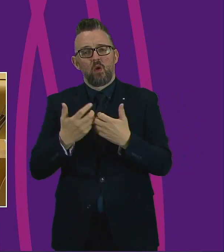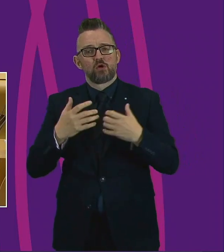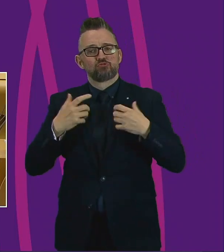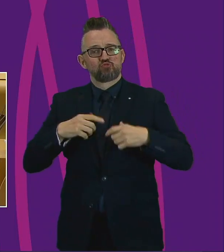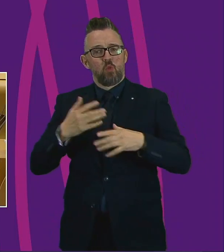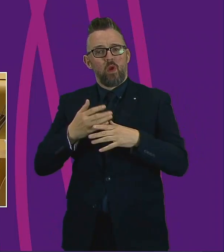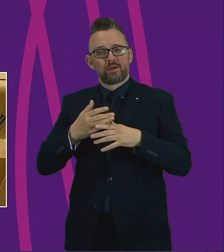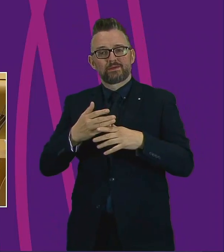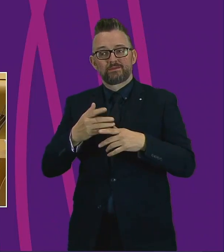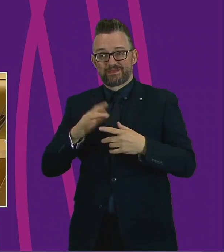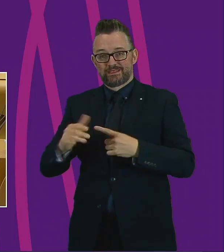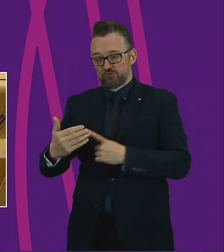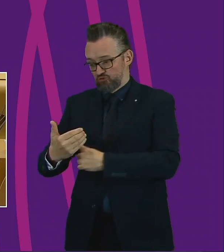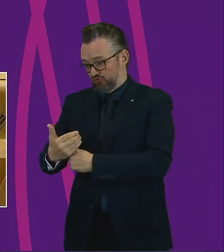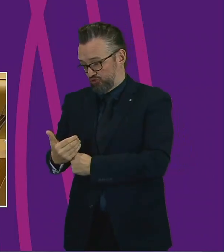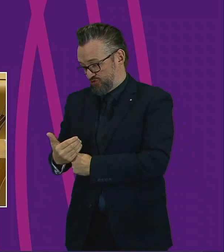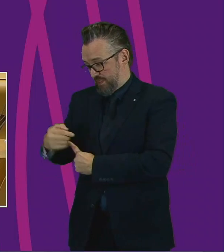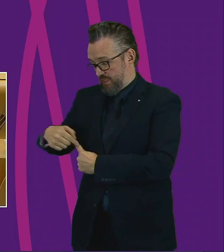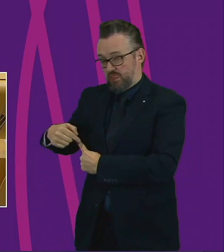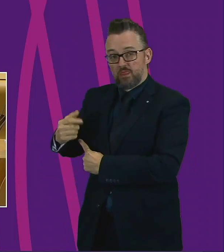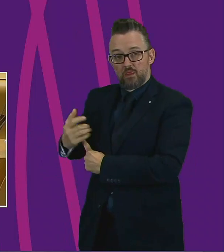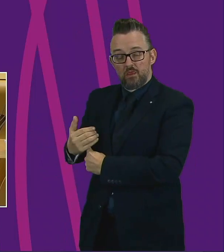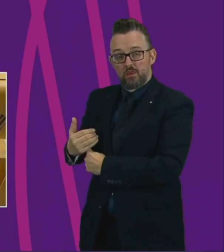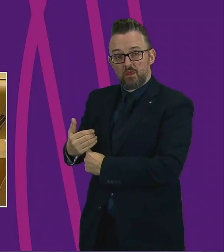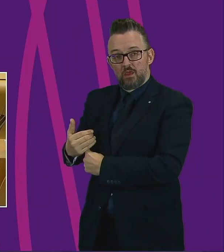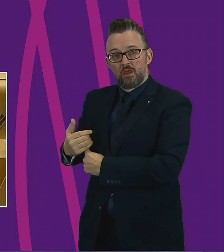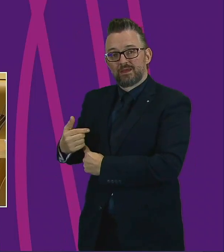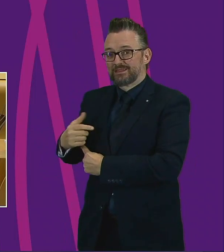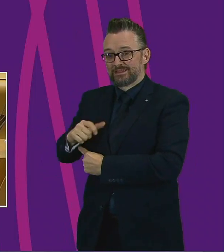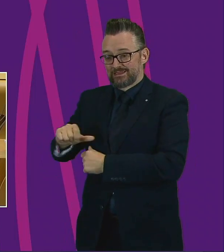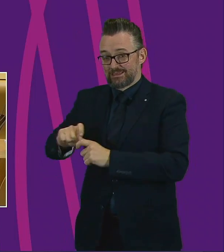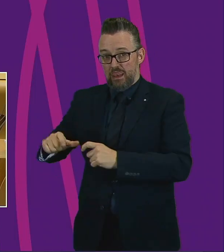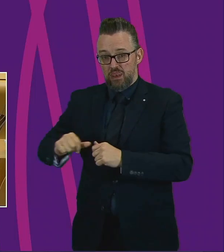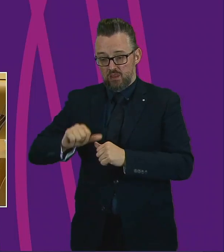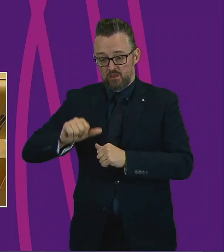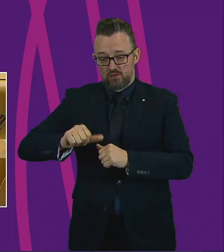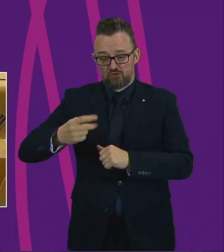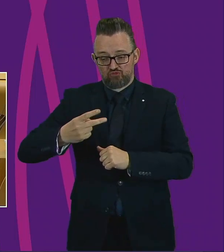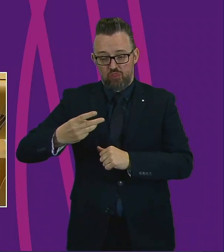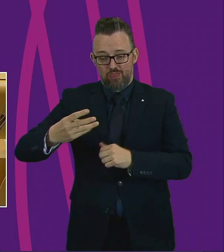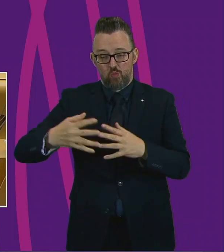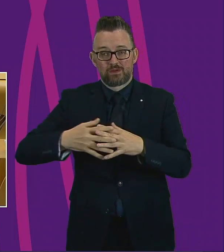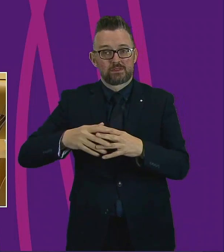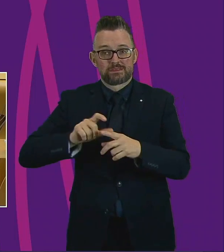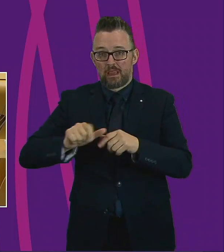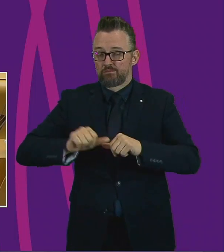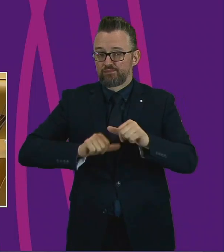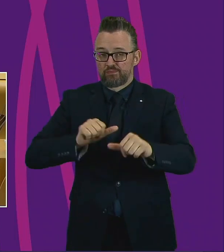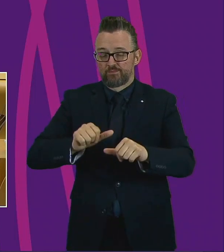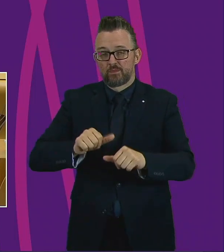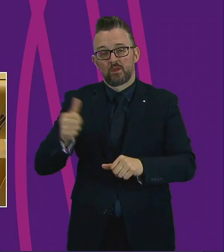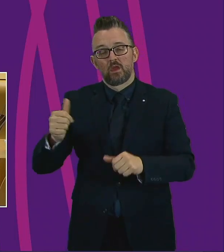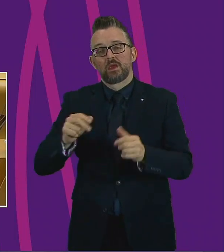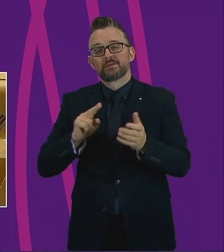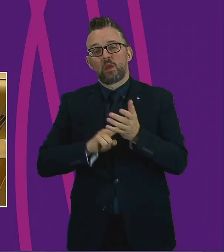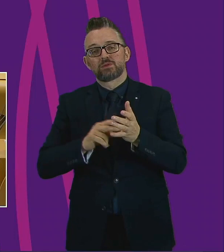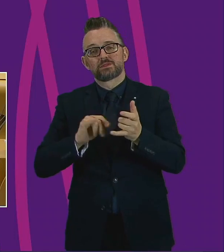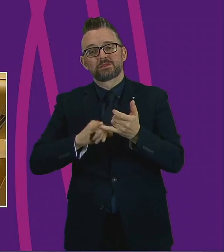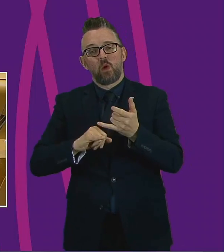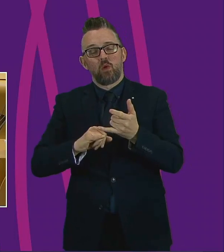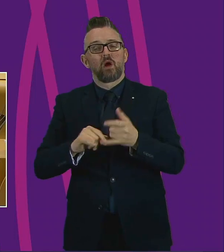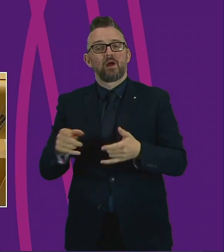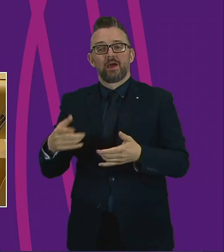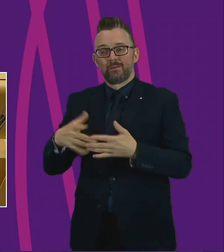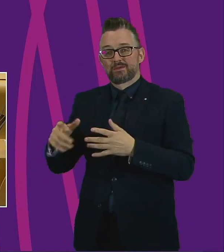shielding for weeks now, and they still have the challenge of getting through the next few weeks. The points made by Anas Sarwar about communications